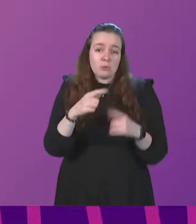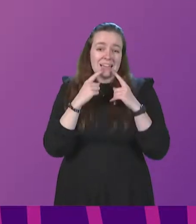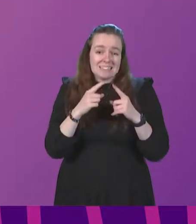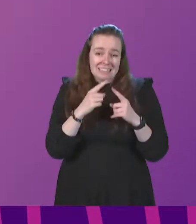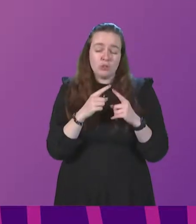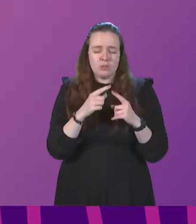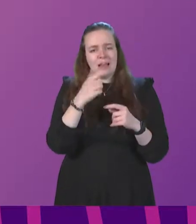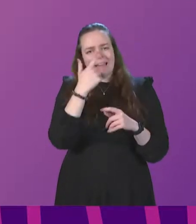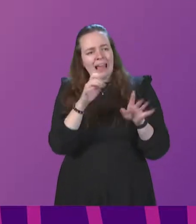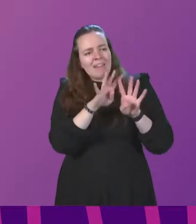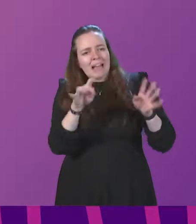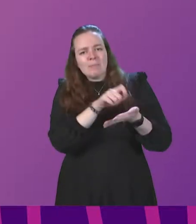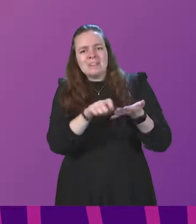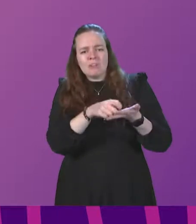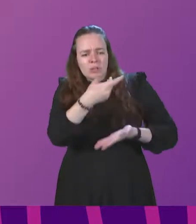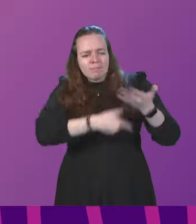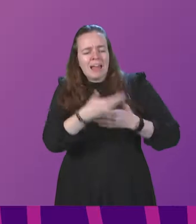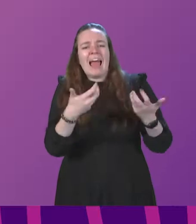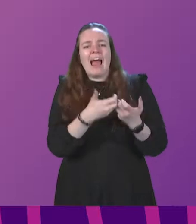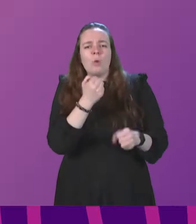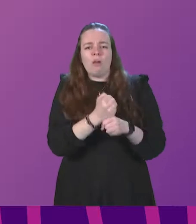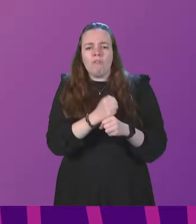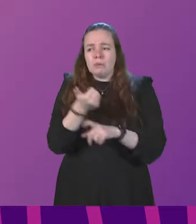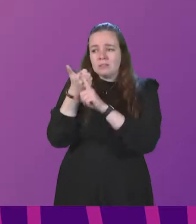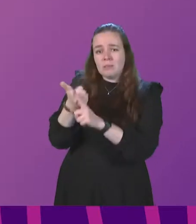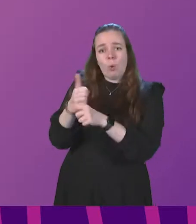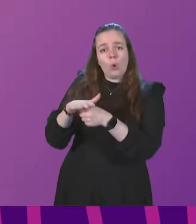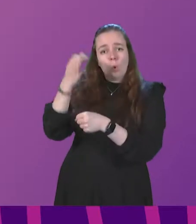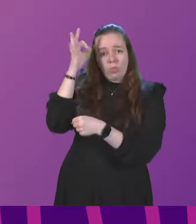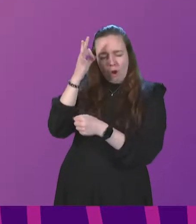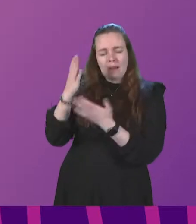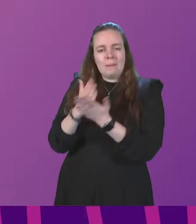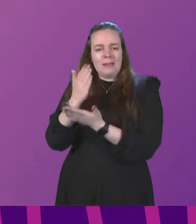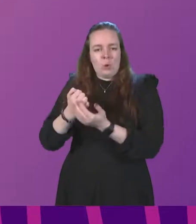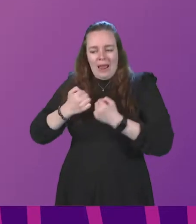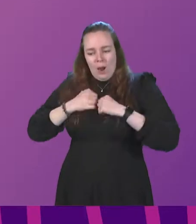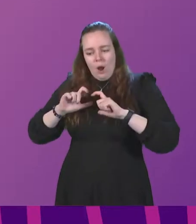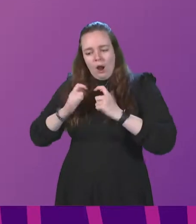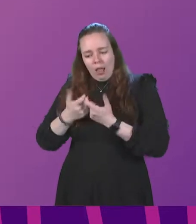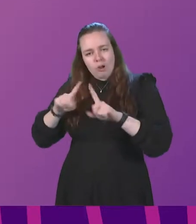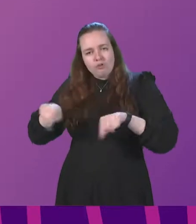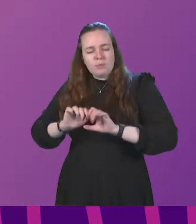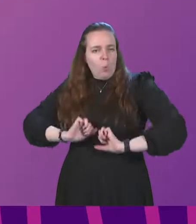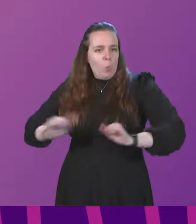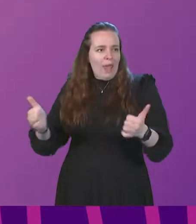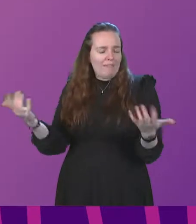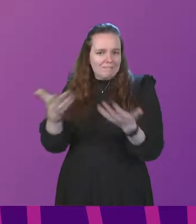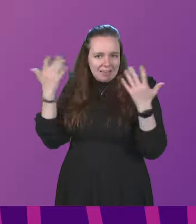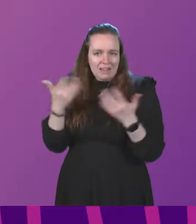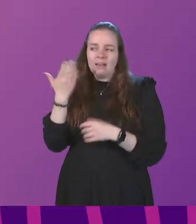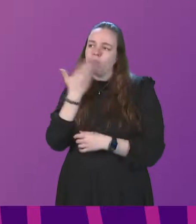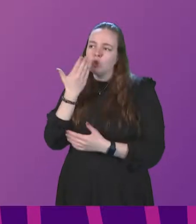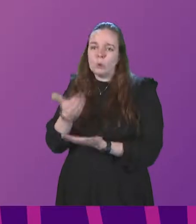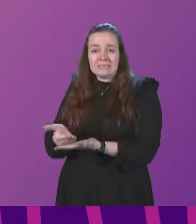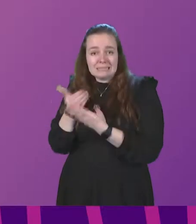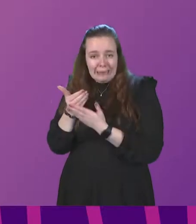Secretary set out how the Scottish Government is supporting local authorities to ensure that our classrooms are well ventilated and our schools as safe as